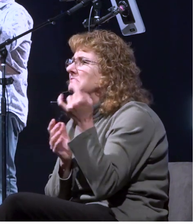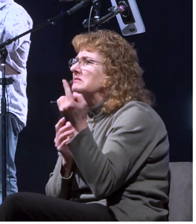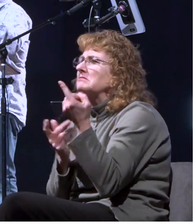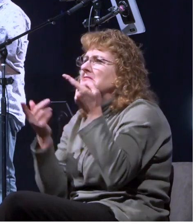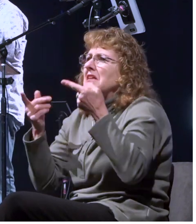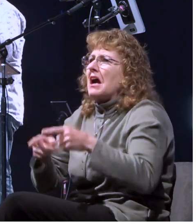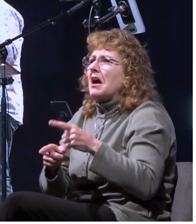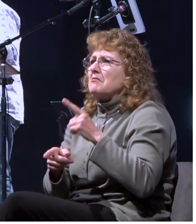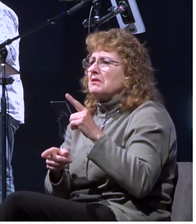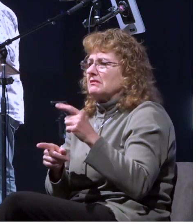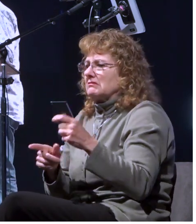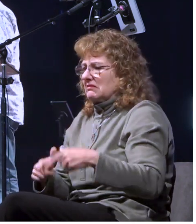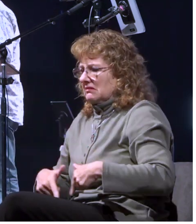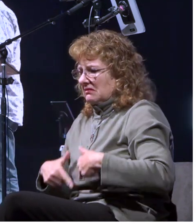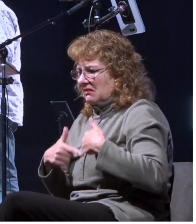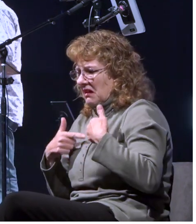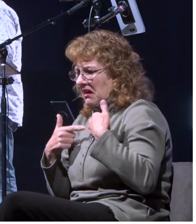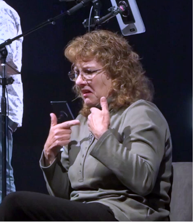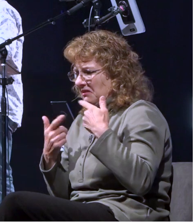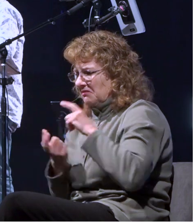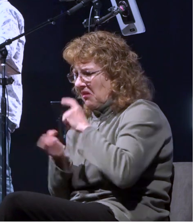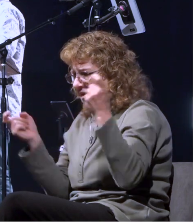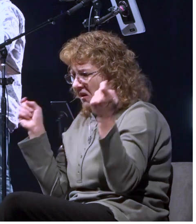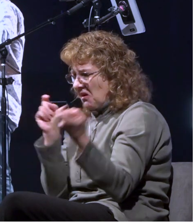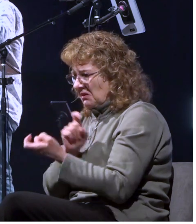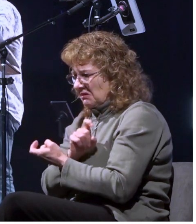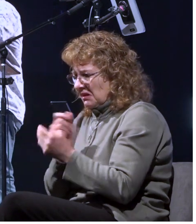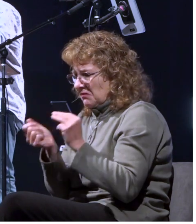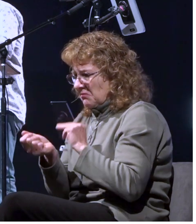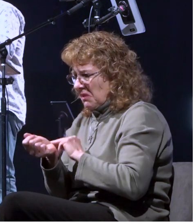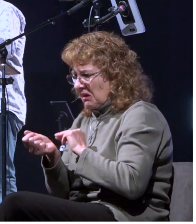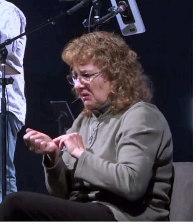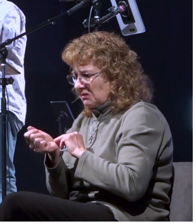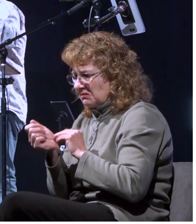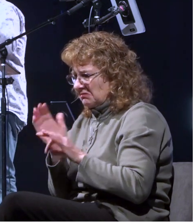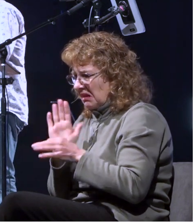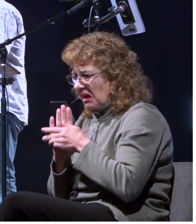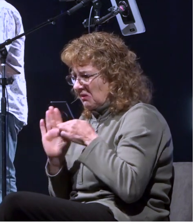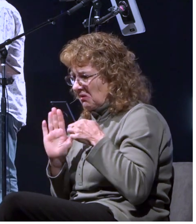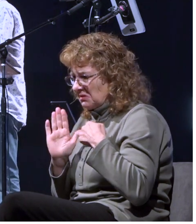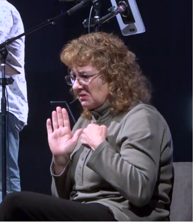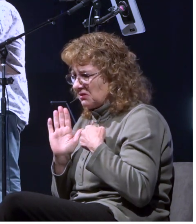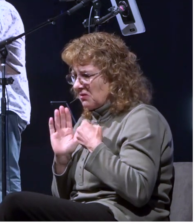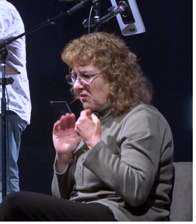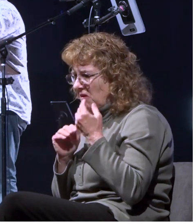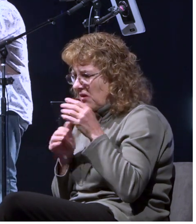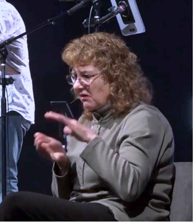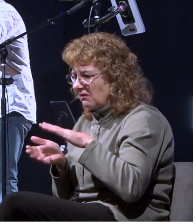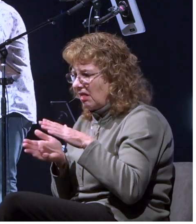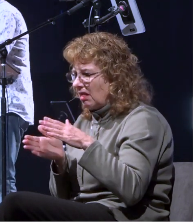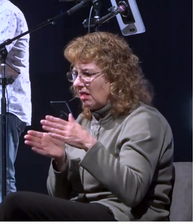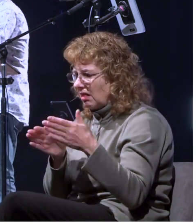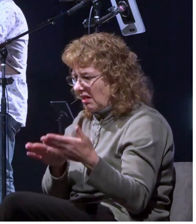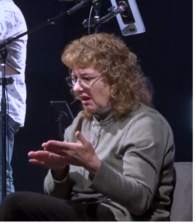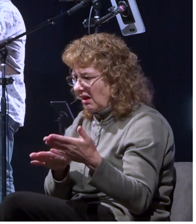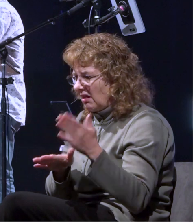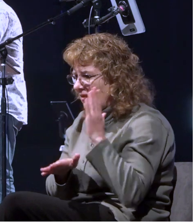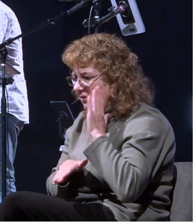-altering medical diagnosis or or or you're facing death or or whatever it is and now the boat of your